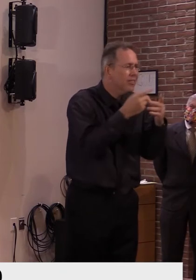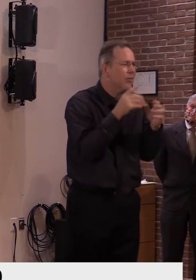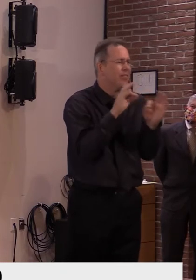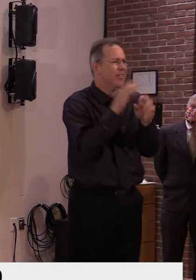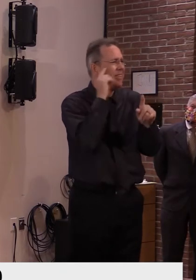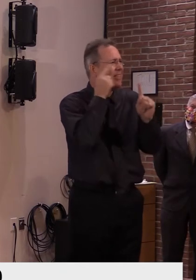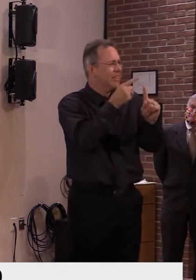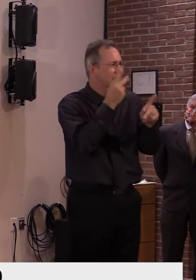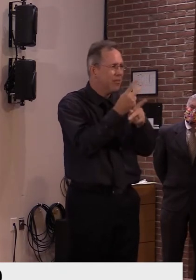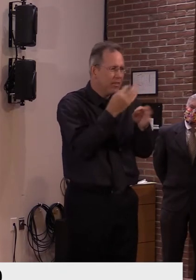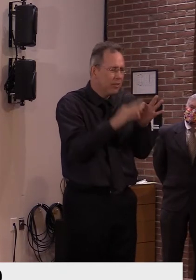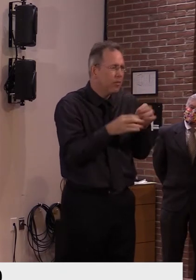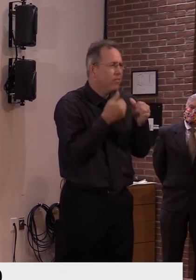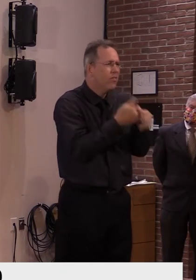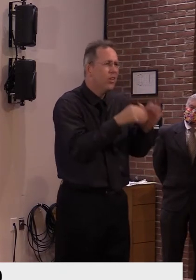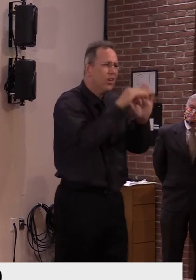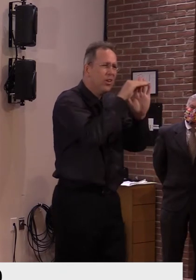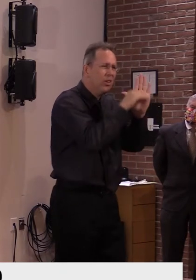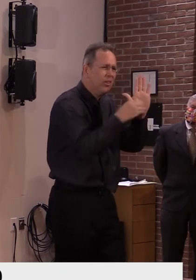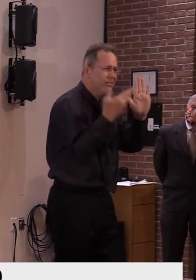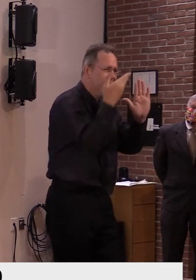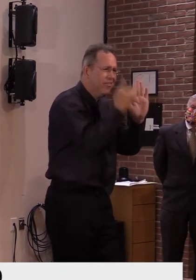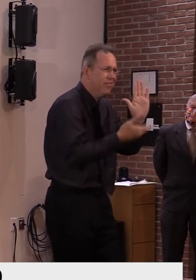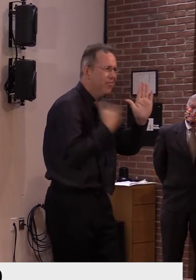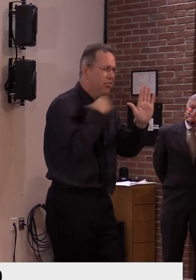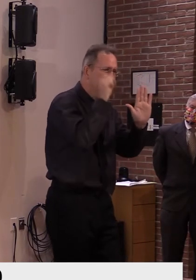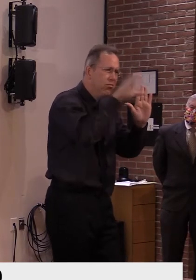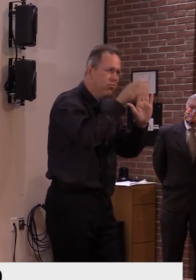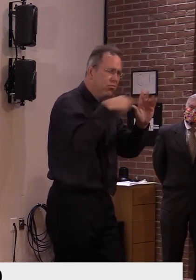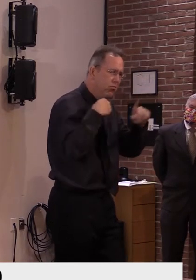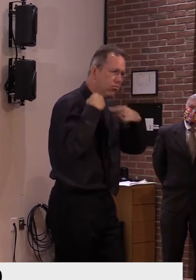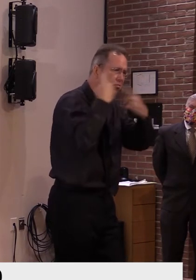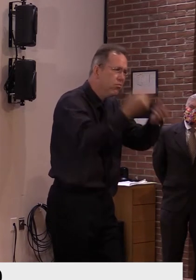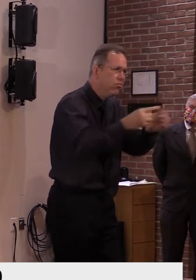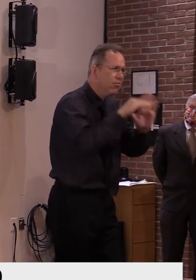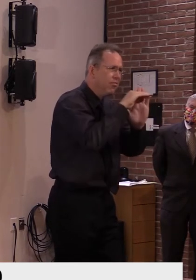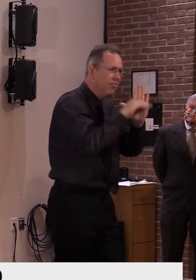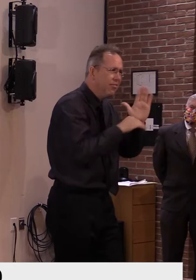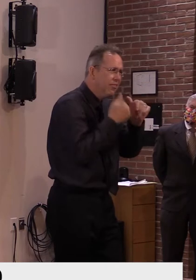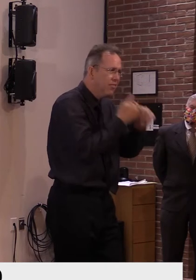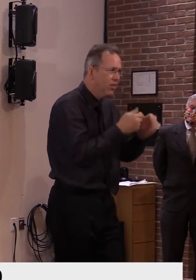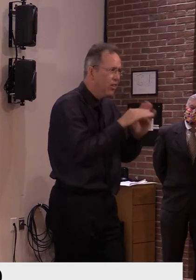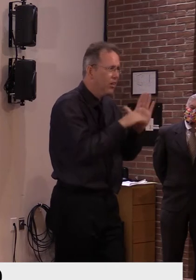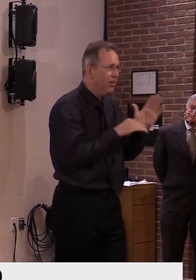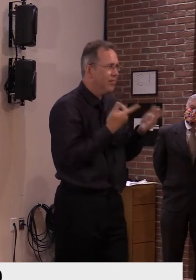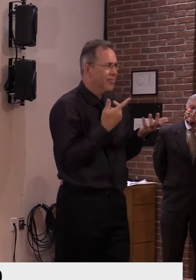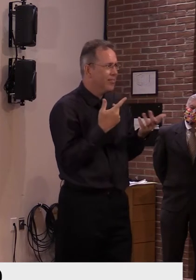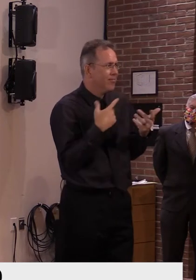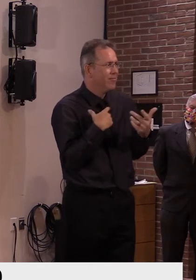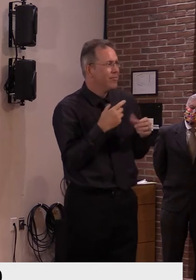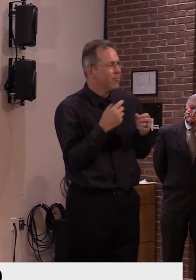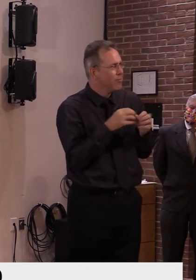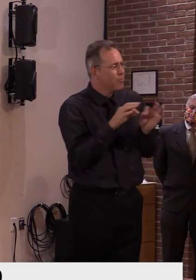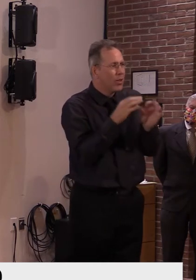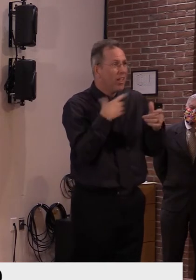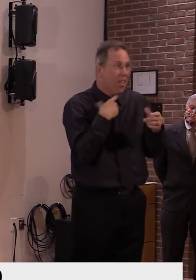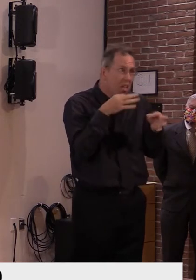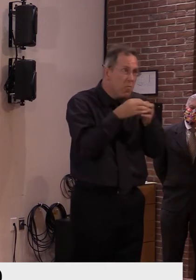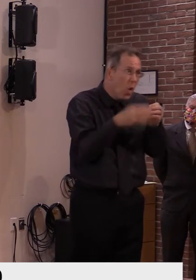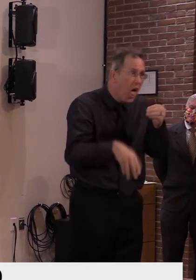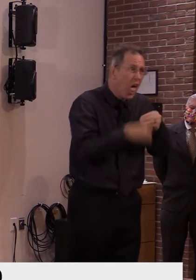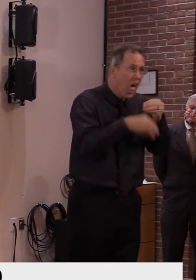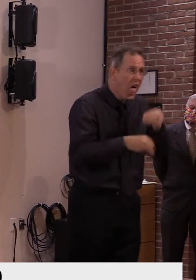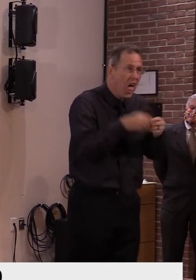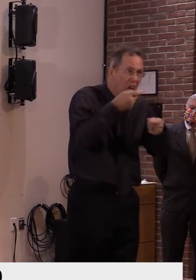outlaid. And, uh, and again, I can't overstate the importance of some self responsibility here. And, uh, so